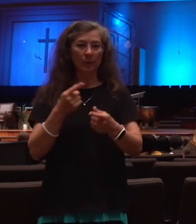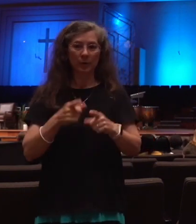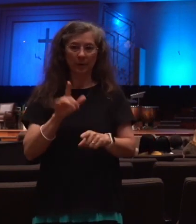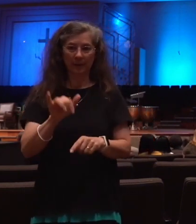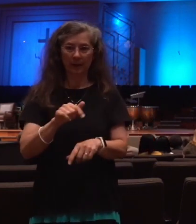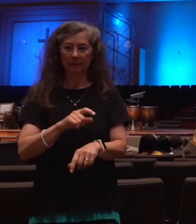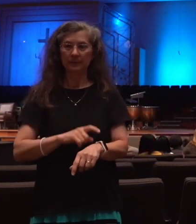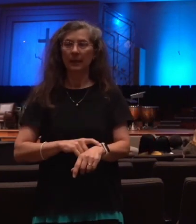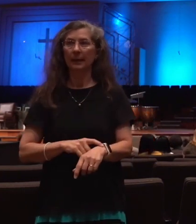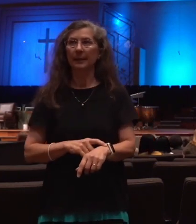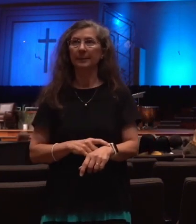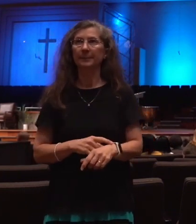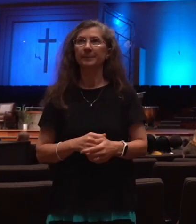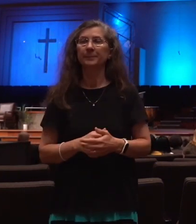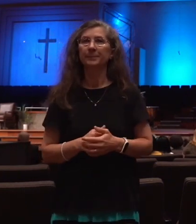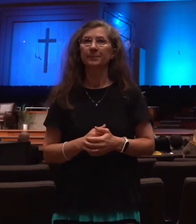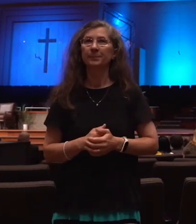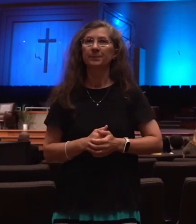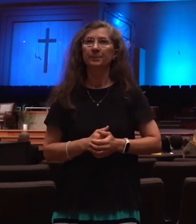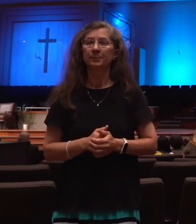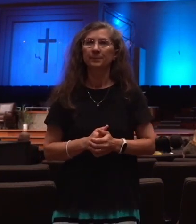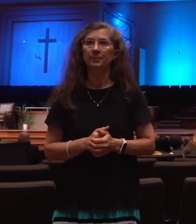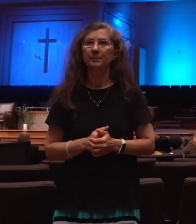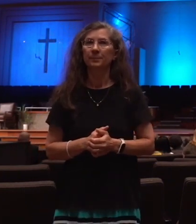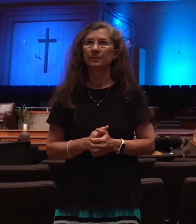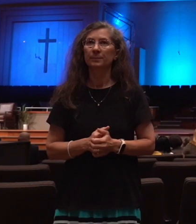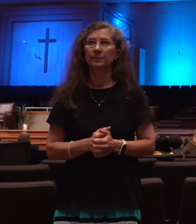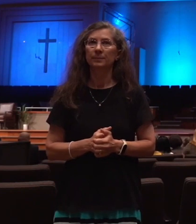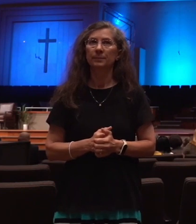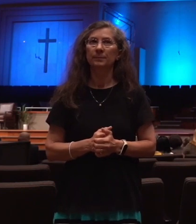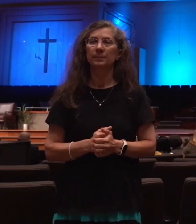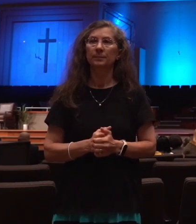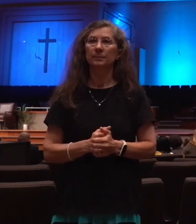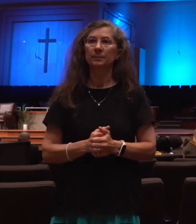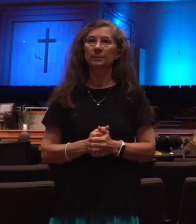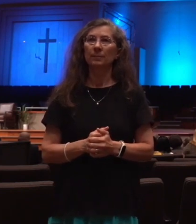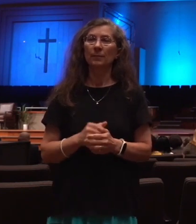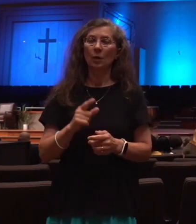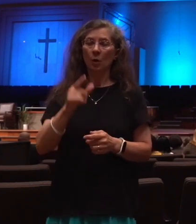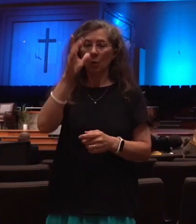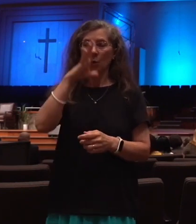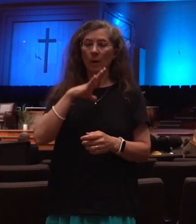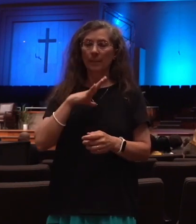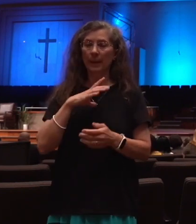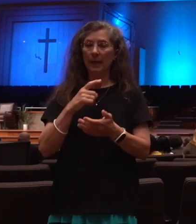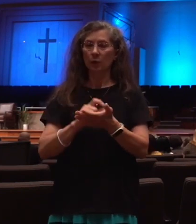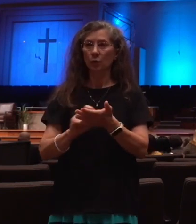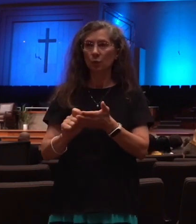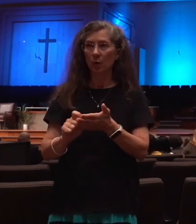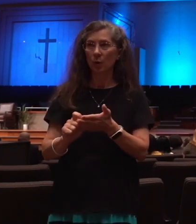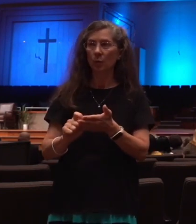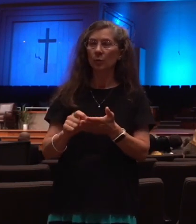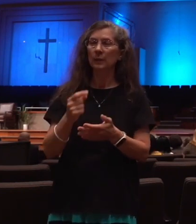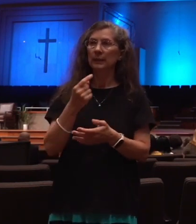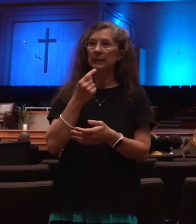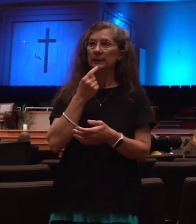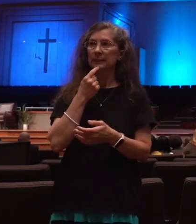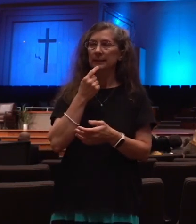The popular Bible prophecy workbook, Tim LaHaye and Ed Henson wrote, they said on page 73, they said, the spiritual